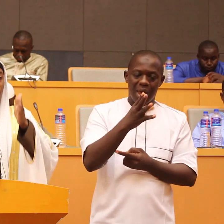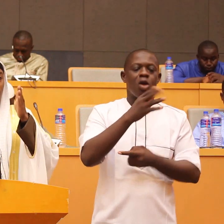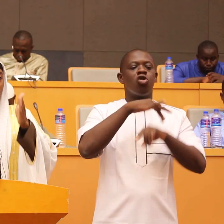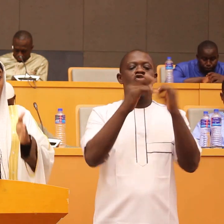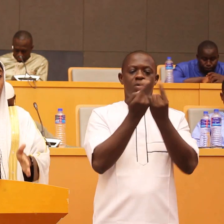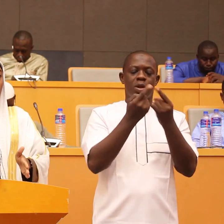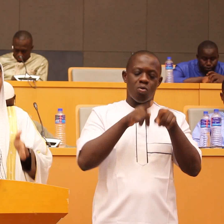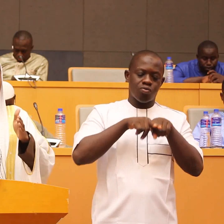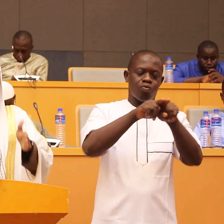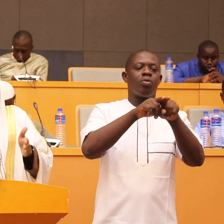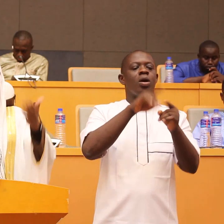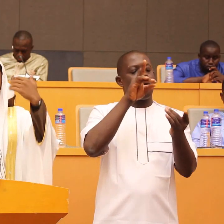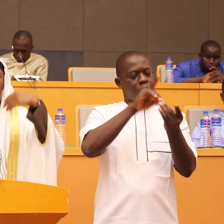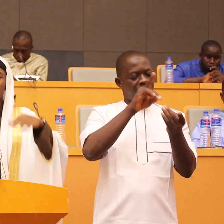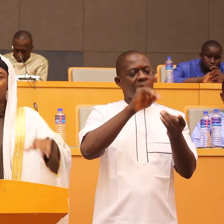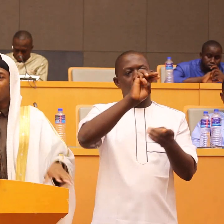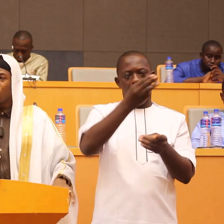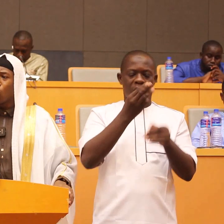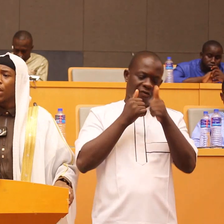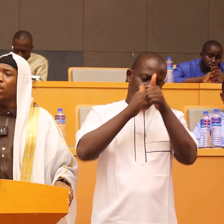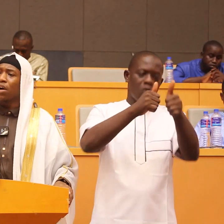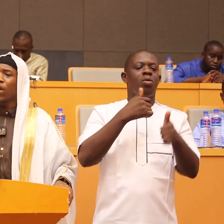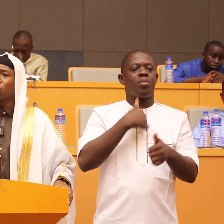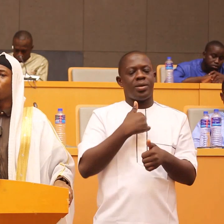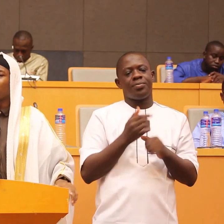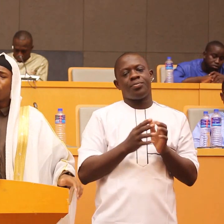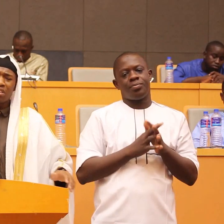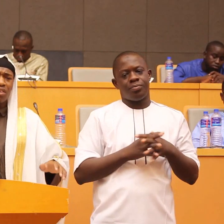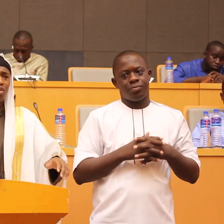the sunnah of and the quran follow me if